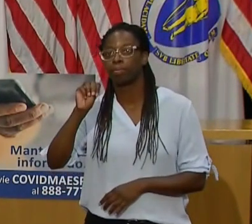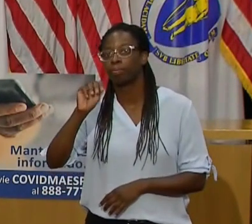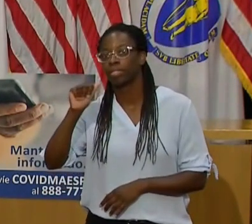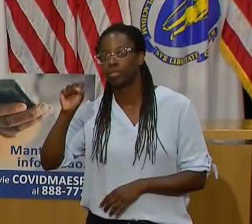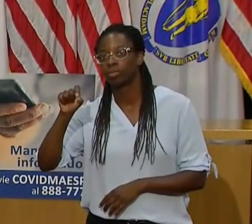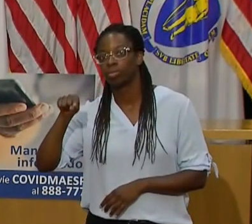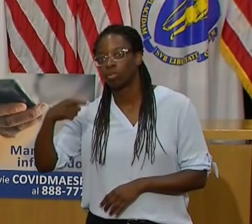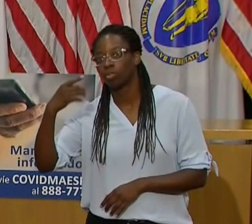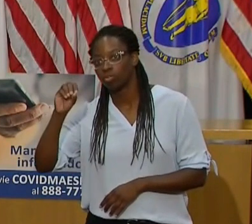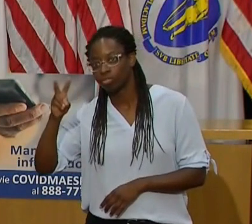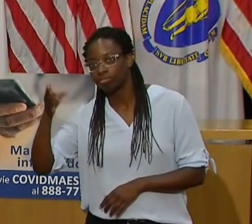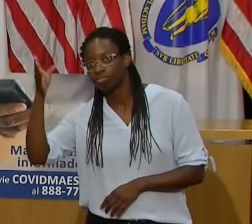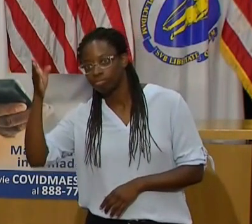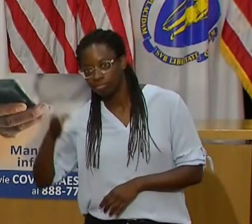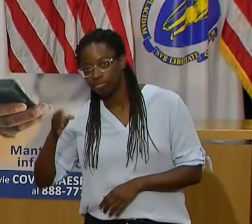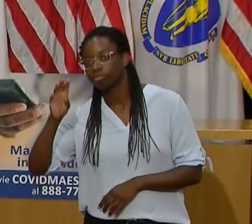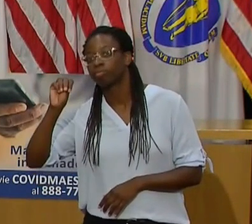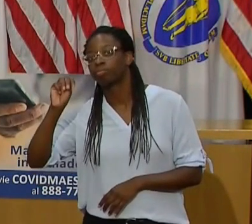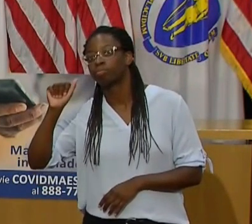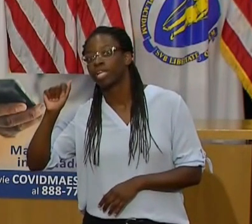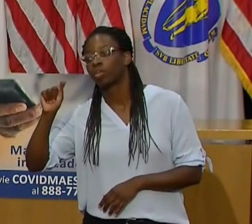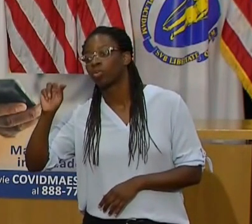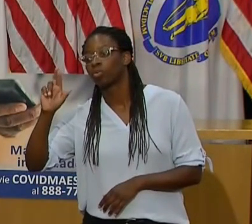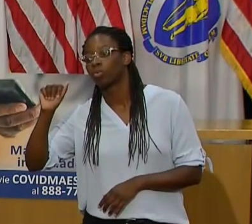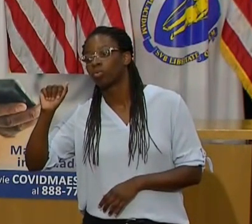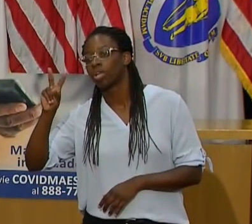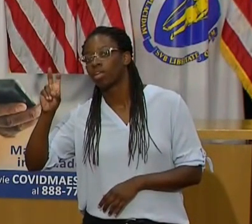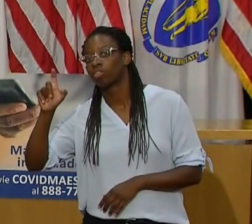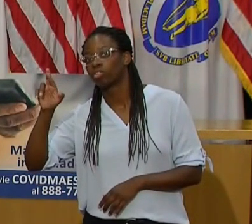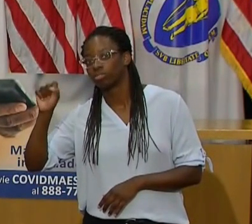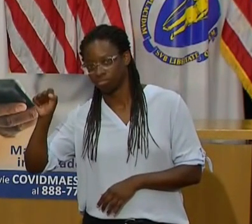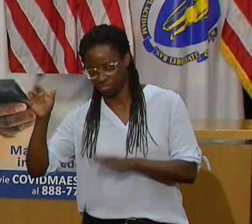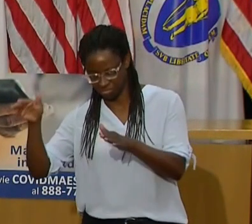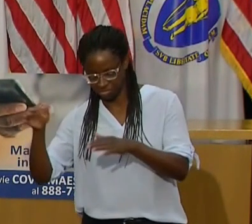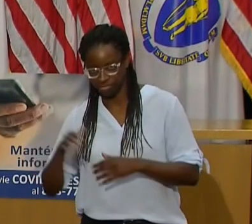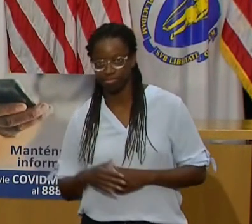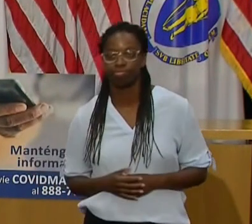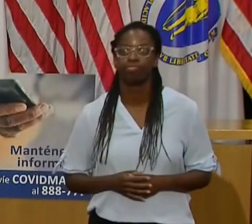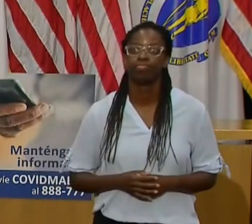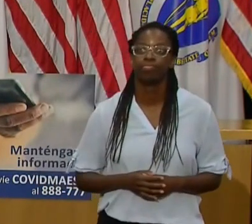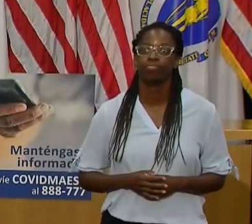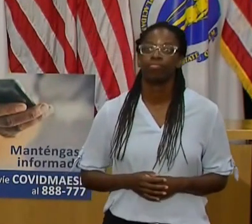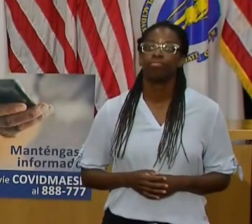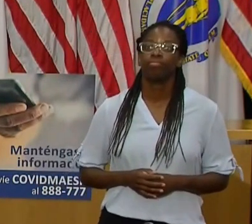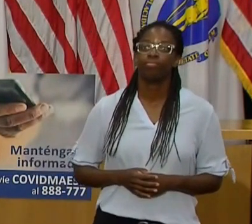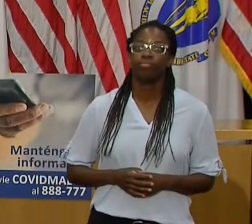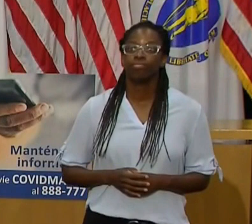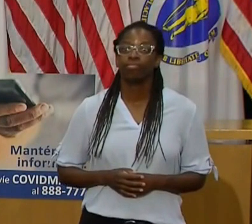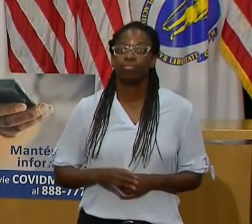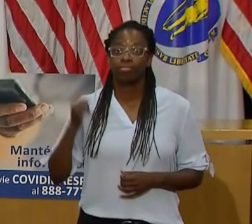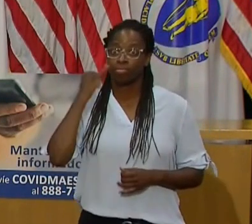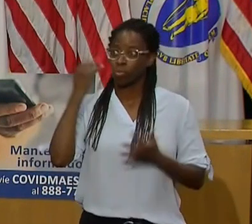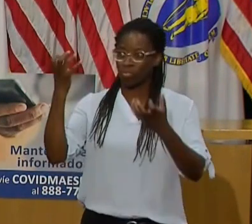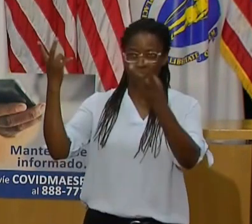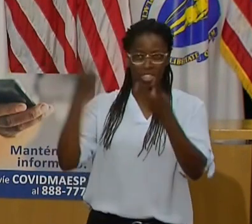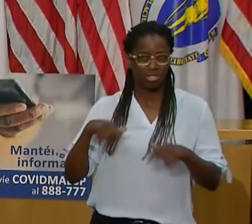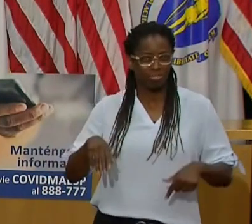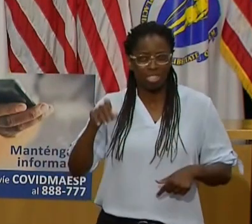with contact and other information so that the Contact Tracing Collaborative can check in and make sure that you observe the 14-day quarantine.